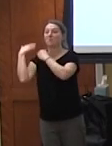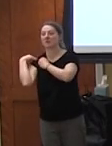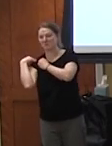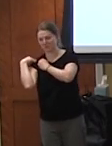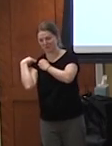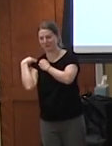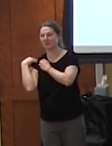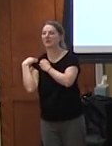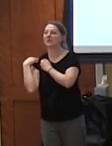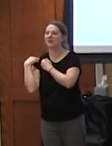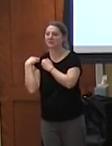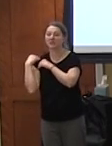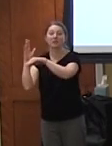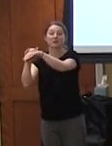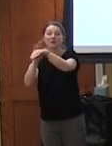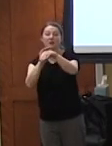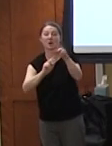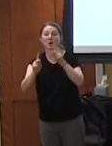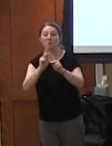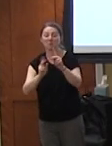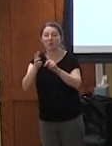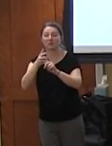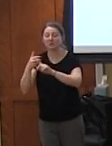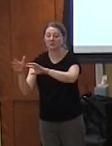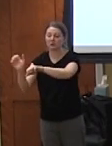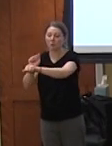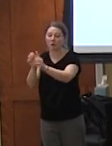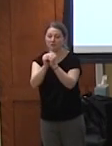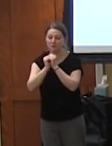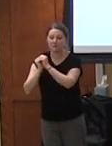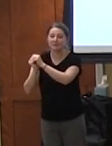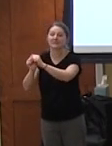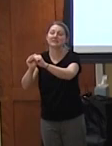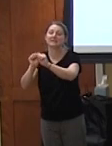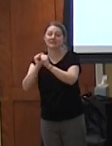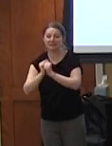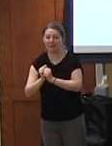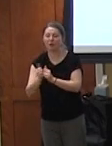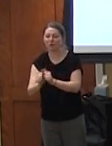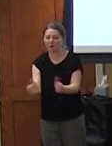to heed that collective call to ensuring the well-being of those who do not